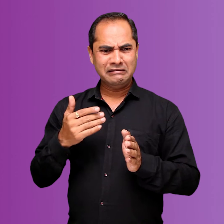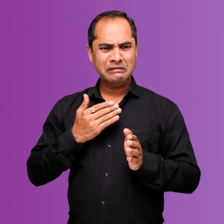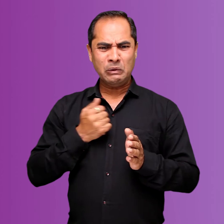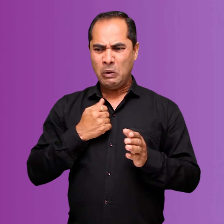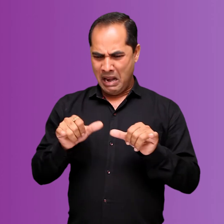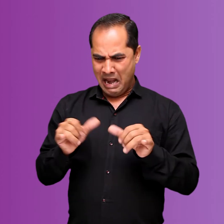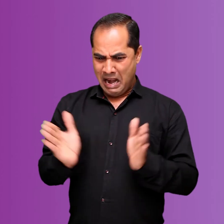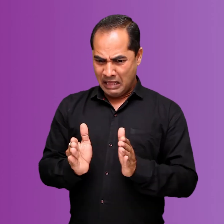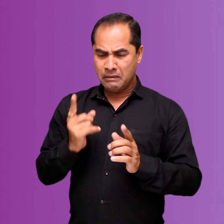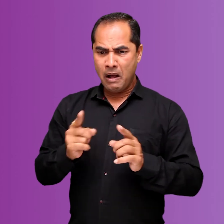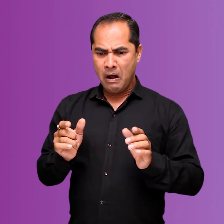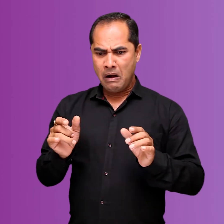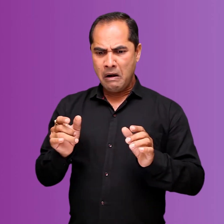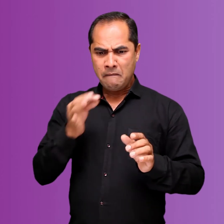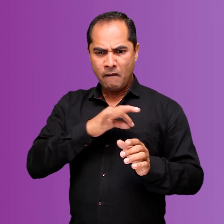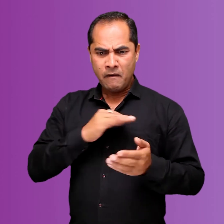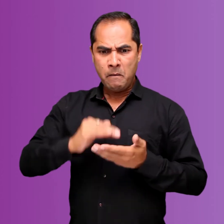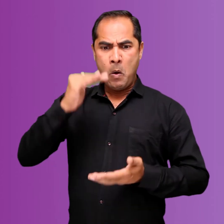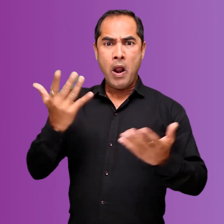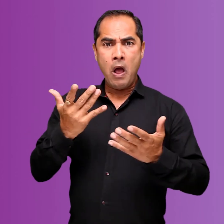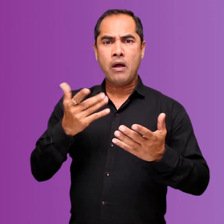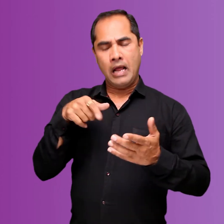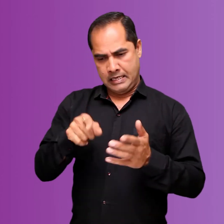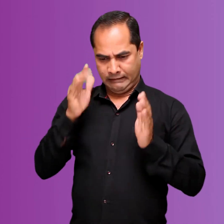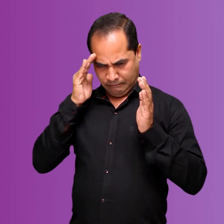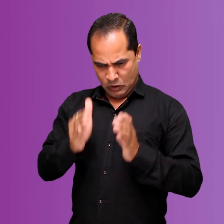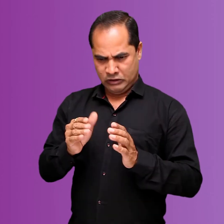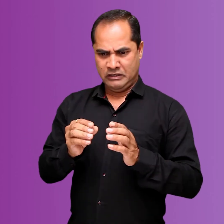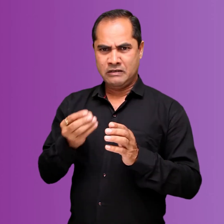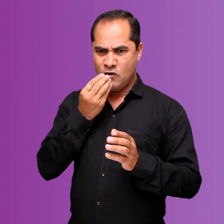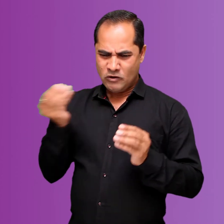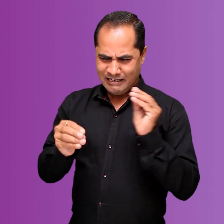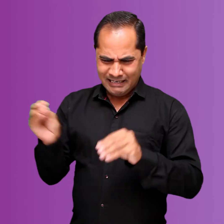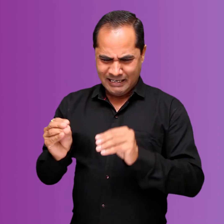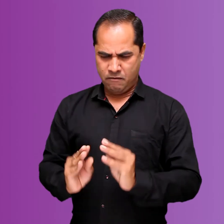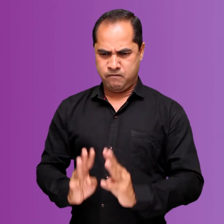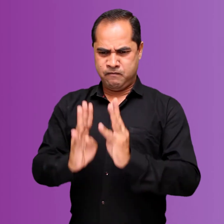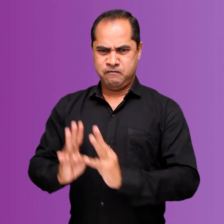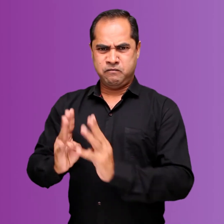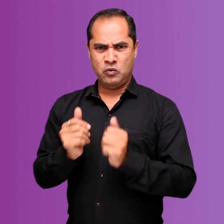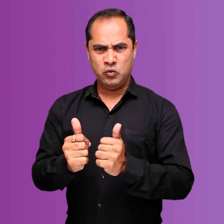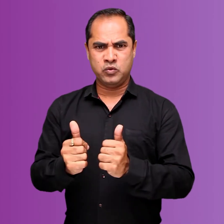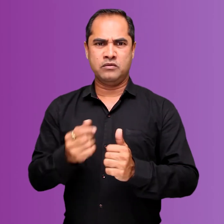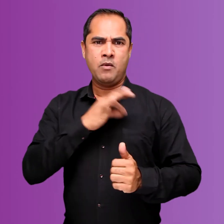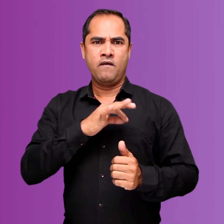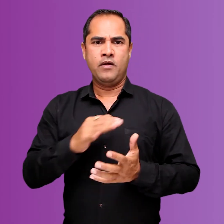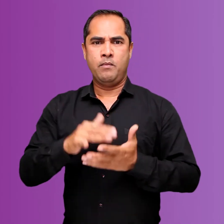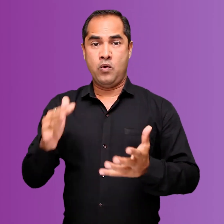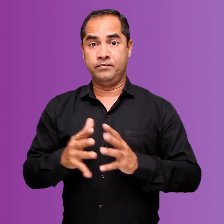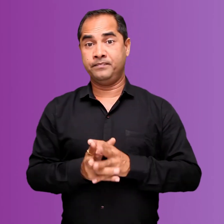This method is commonly done where less land holding is available so that more production